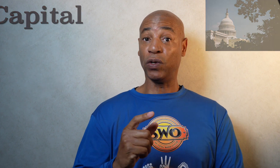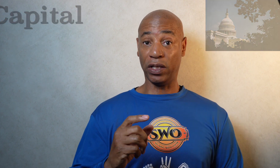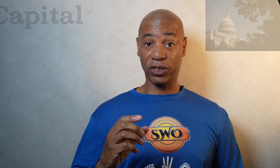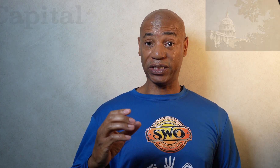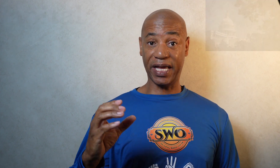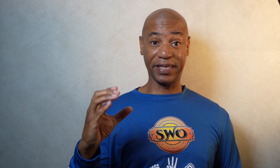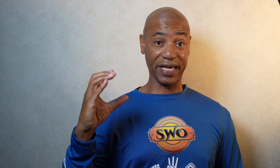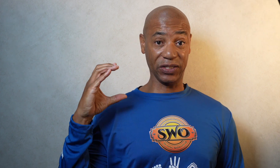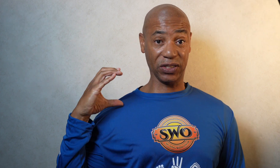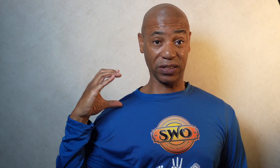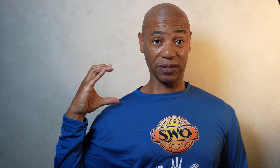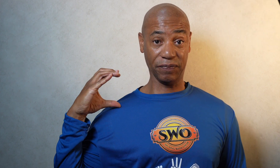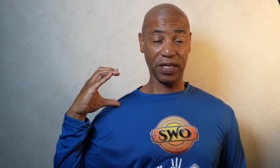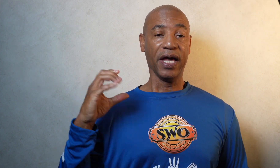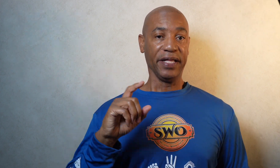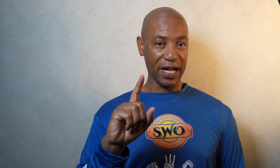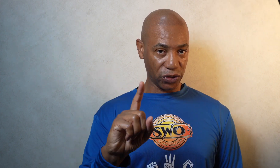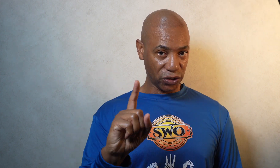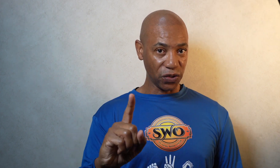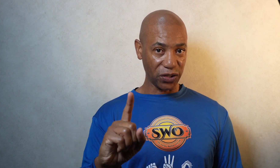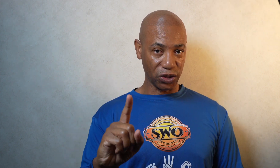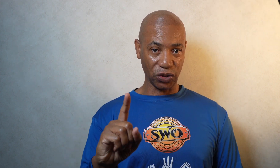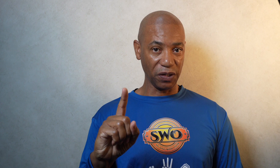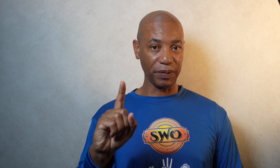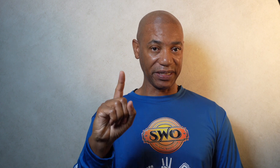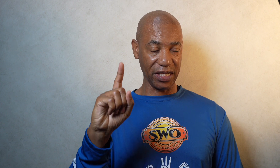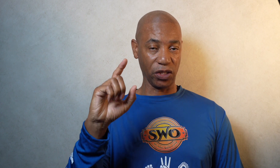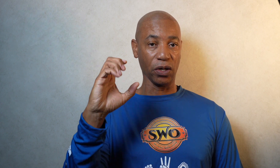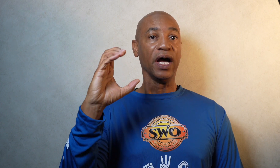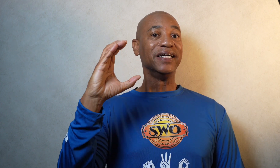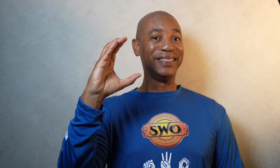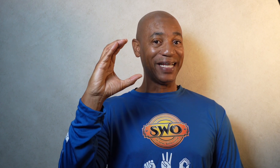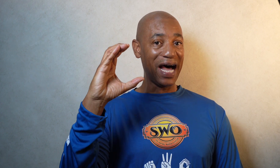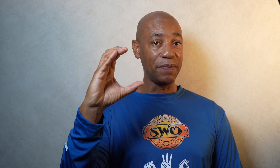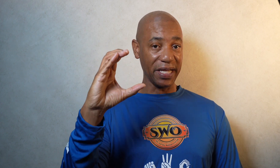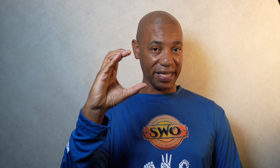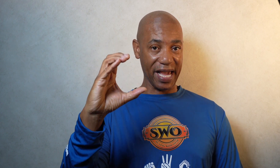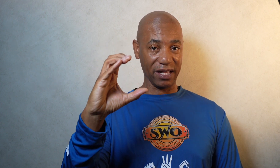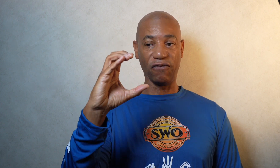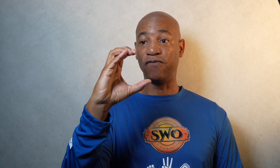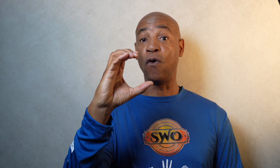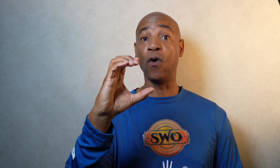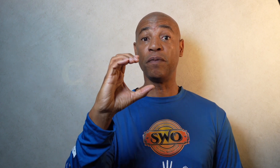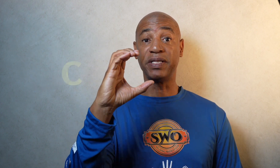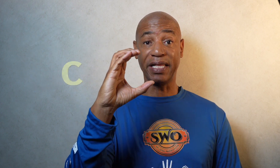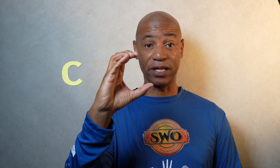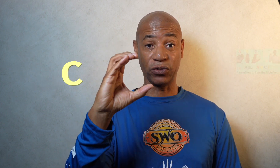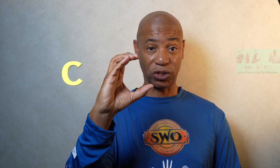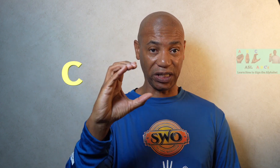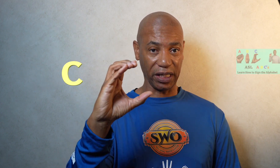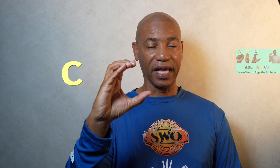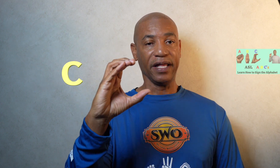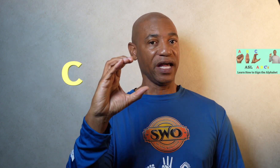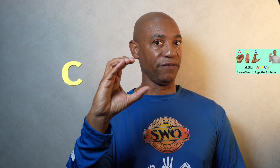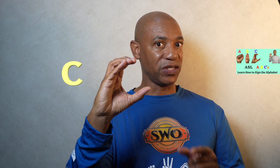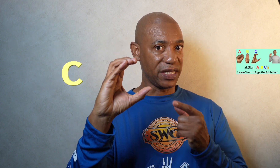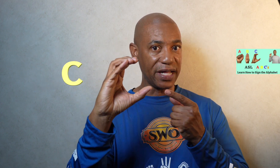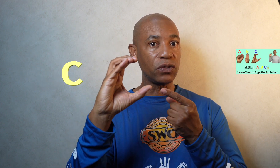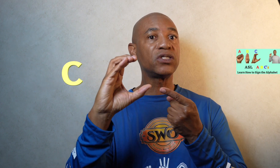would look just like this. Now to do this you simply take your dominant hand, form the letter C. Now if you did not know this